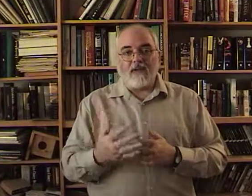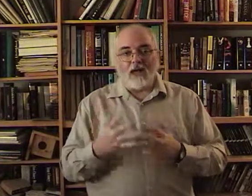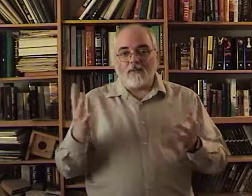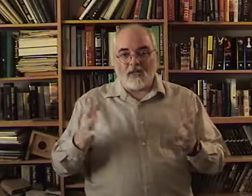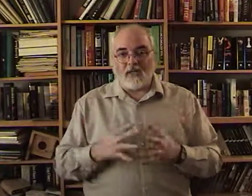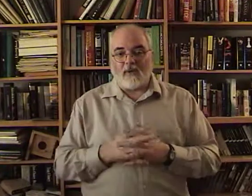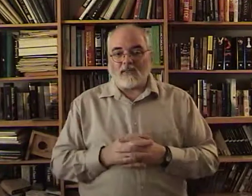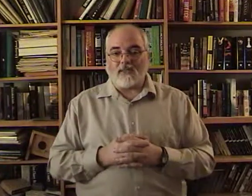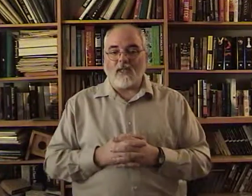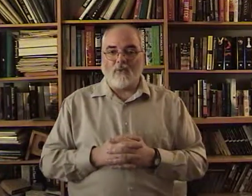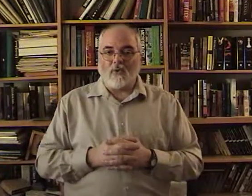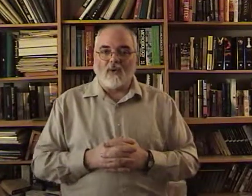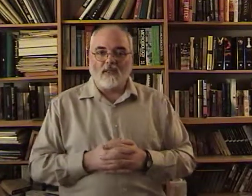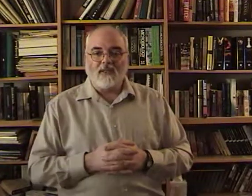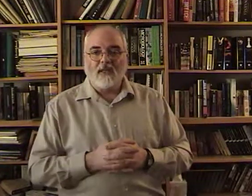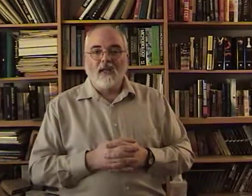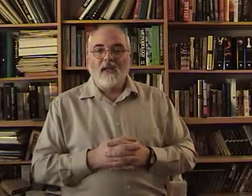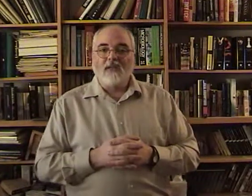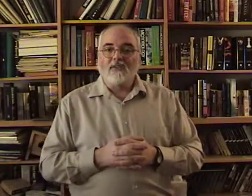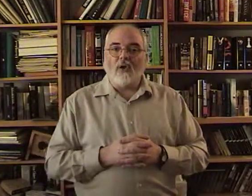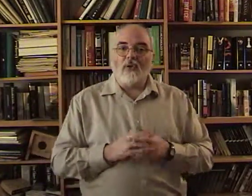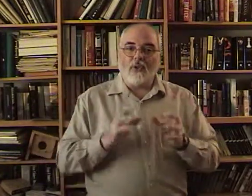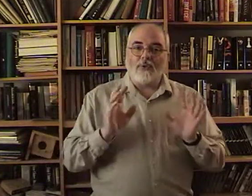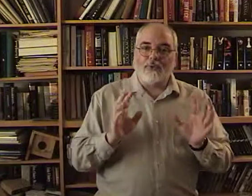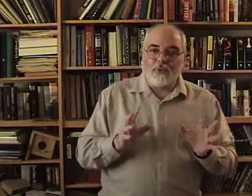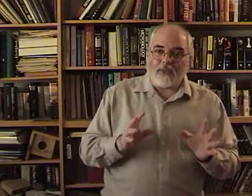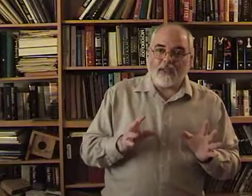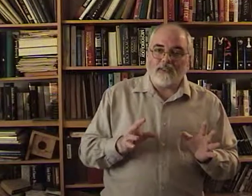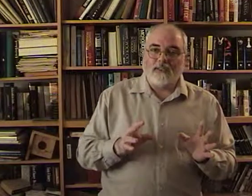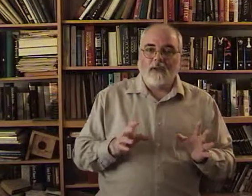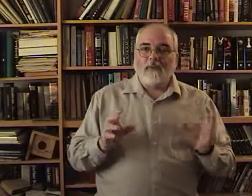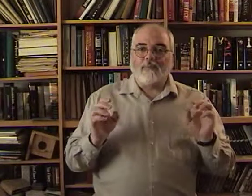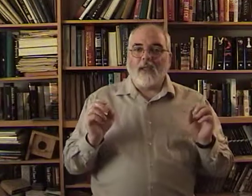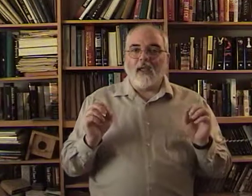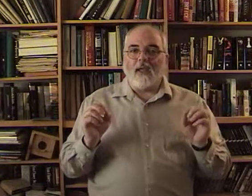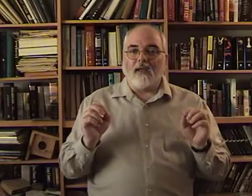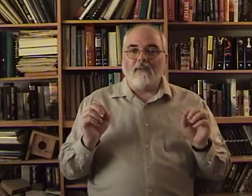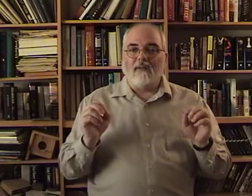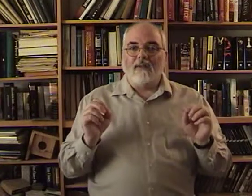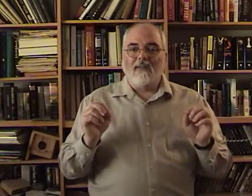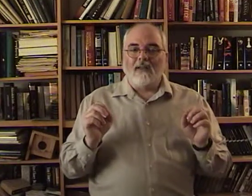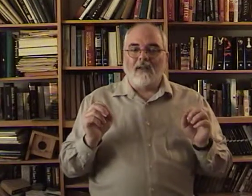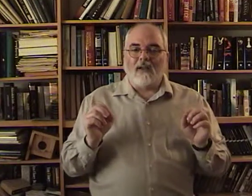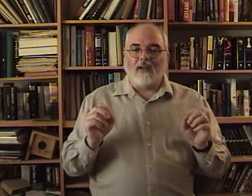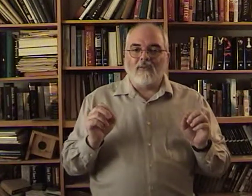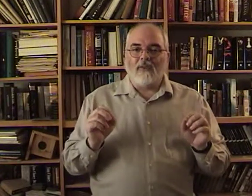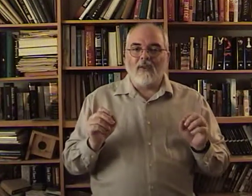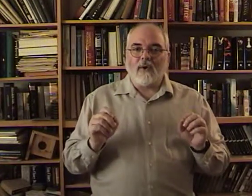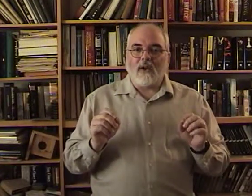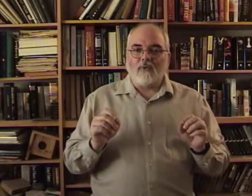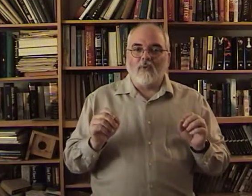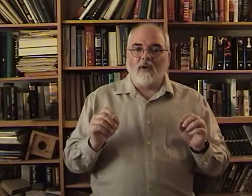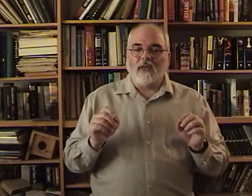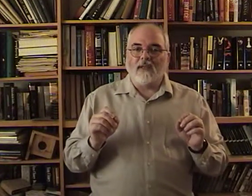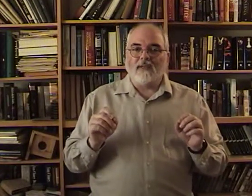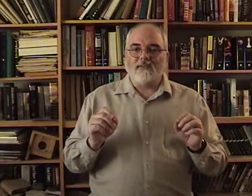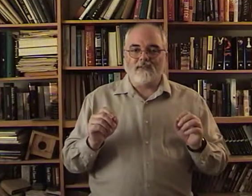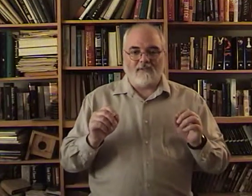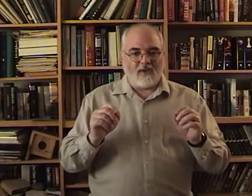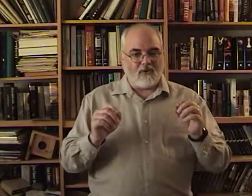times. And it's always the same chorus. So. Go through this. And. Figure out. What it is. That you